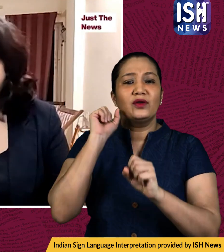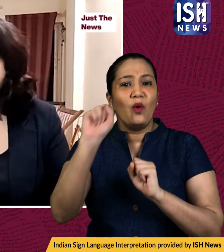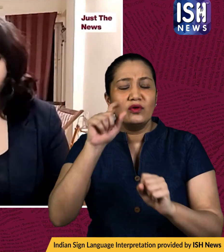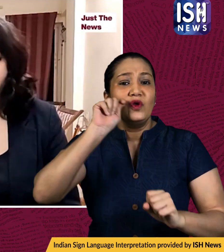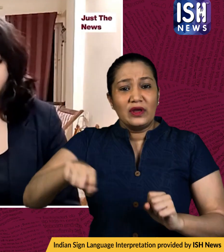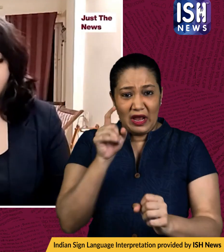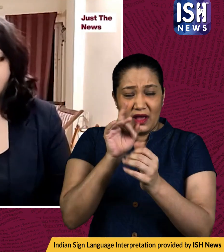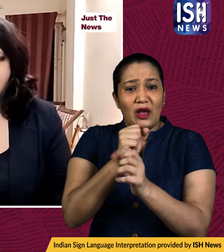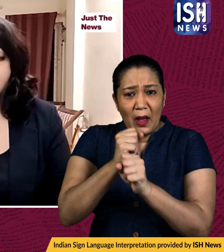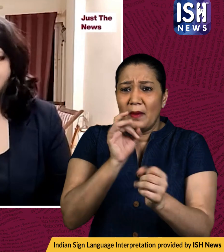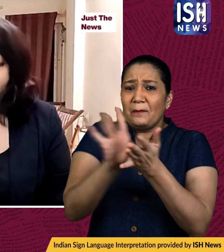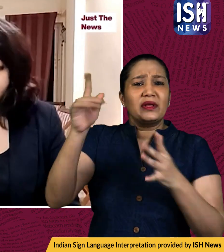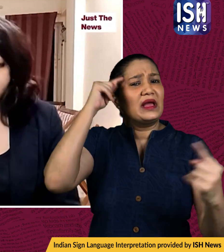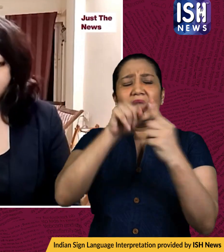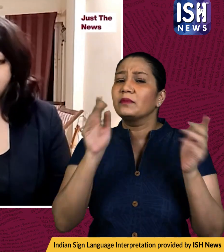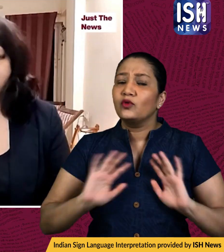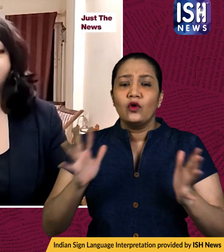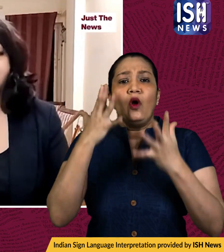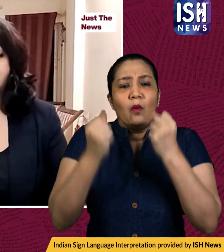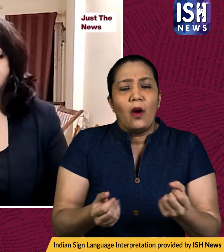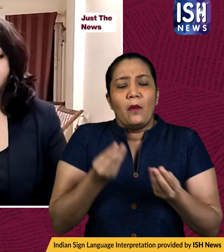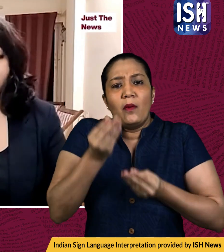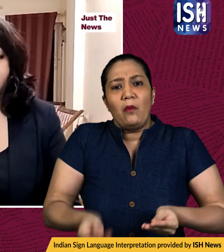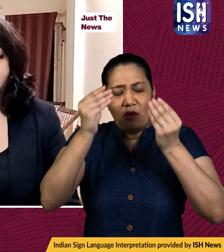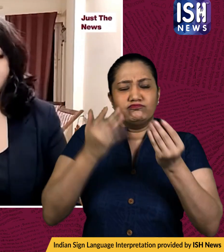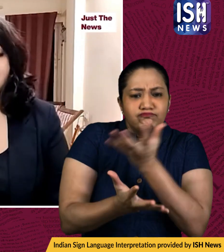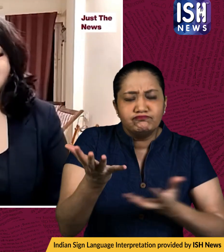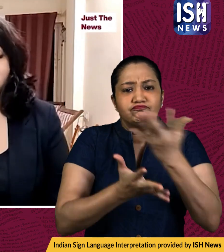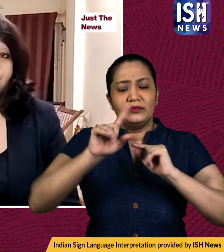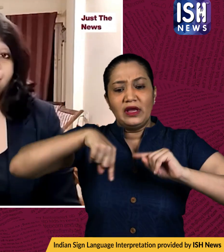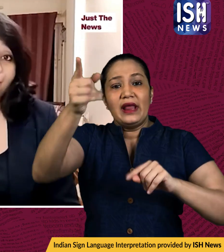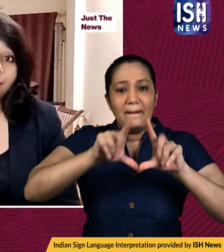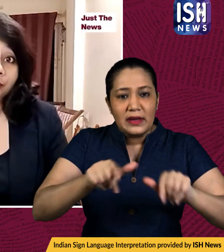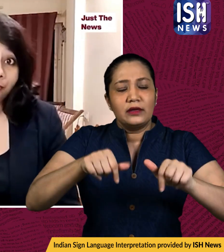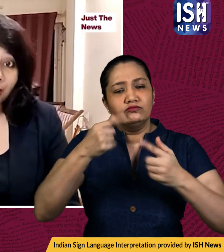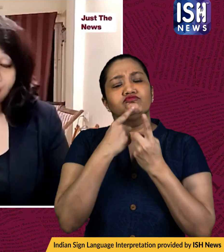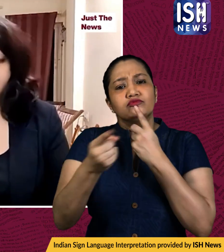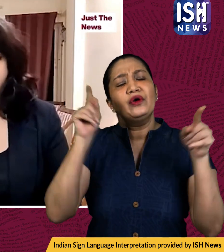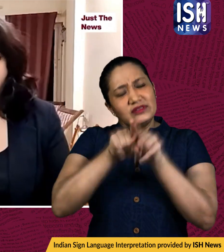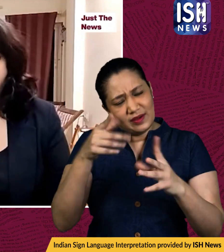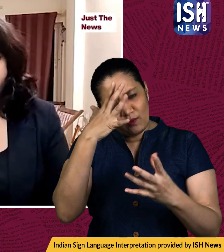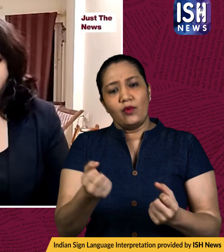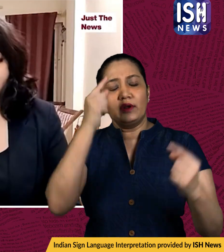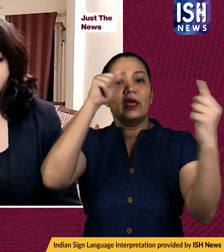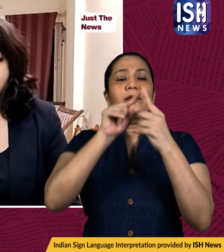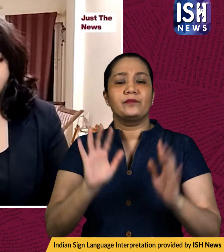kiev government and it hopes to achieve more significant progress in the next round of talks with ukraine uh russia's military